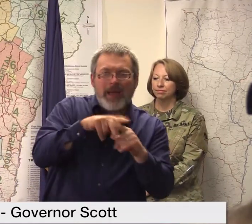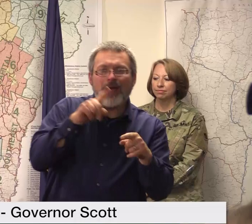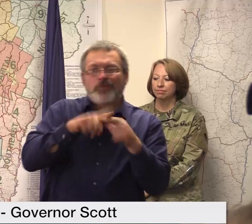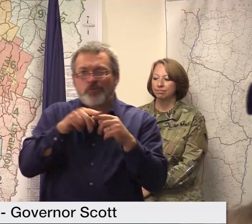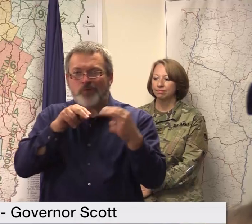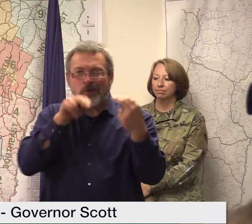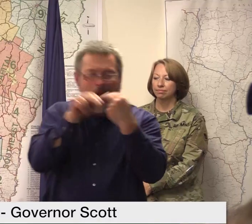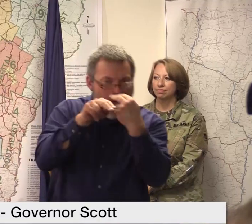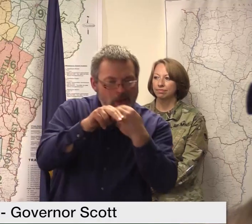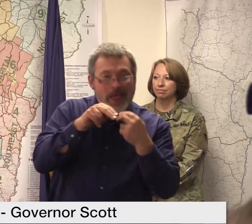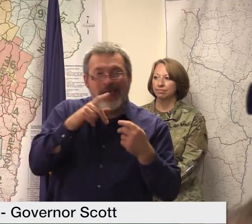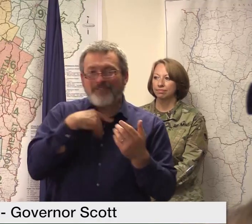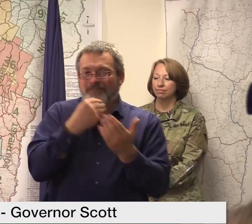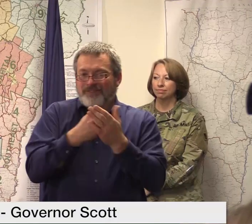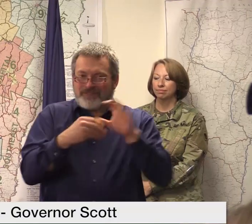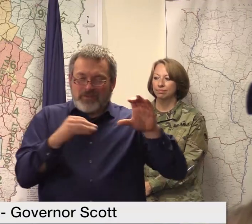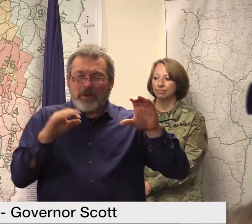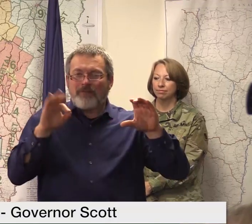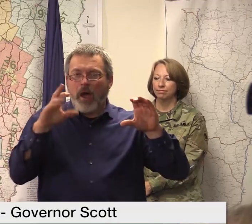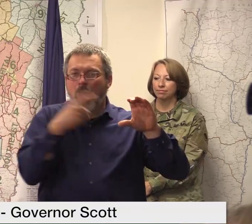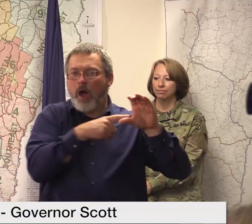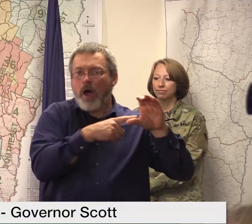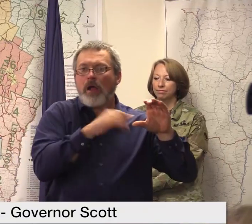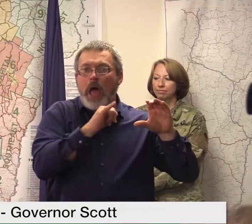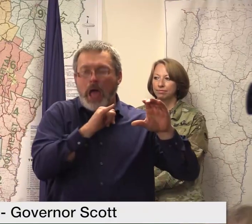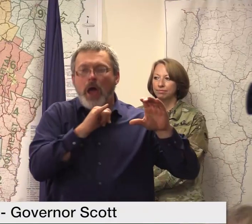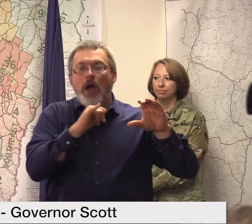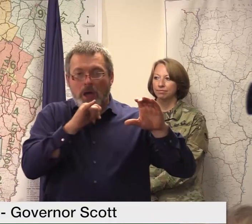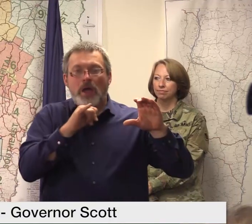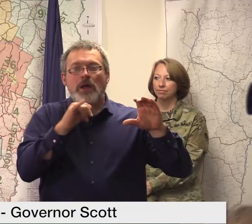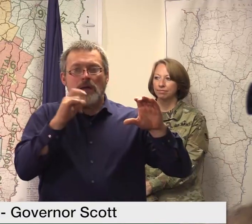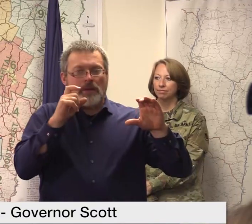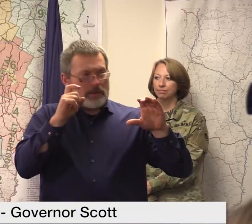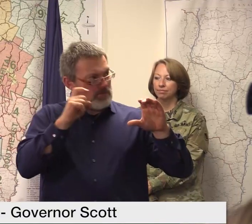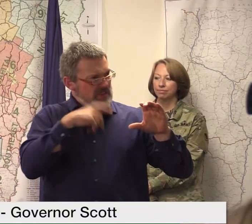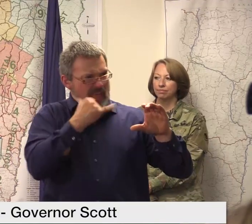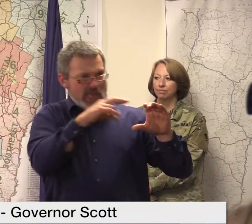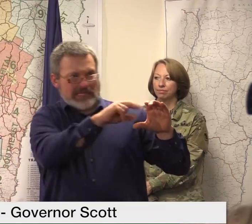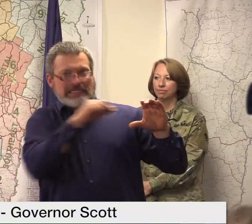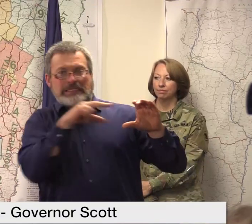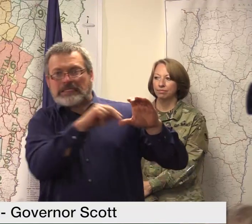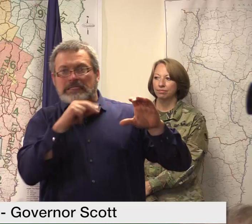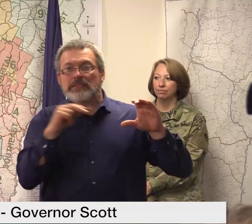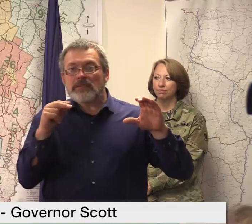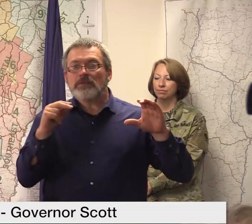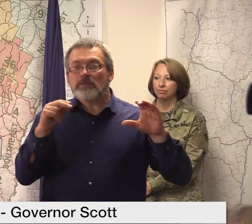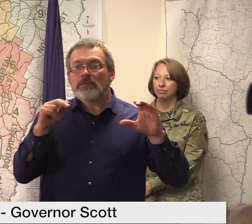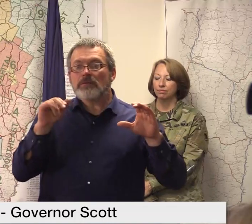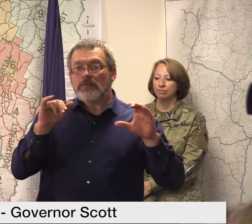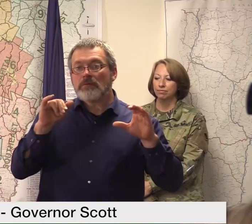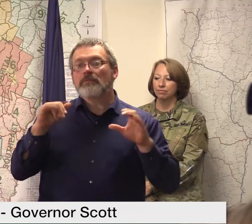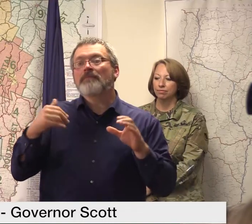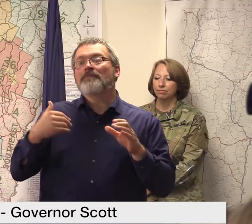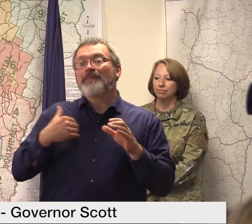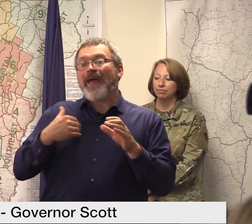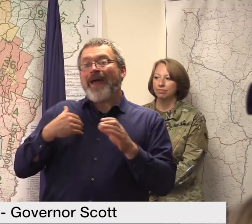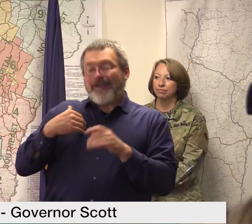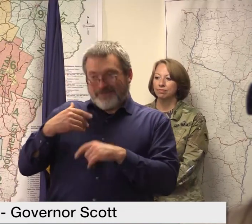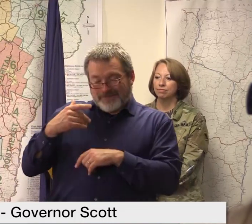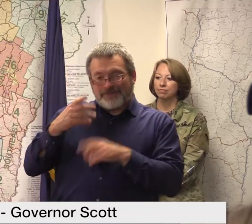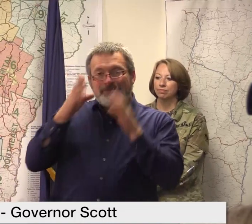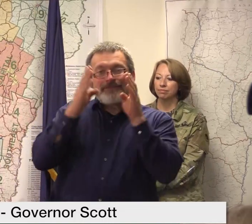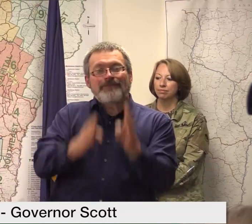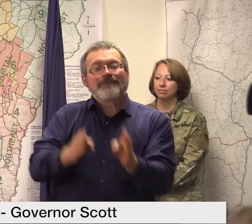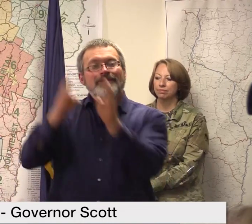reauthorization which we're in the middle of right now which is the 2JA if you will it's a five year tranche of money and so anything